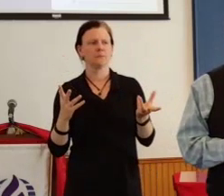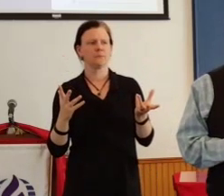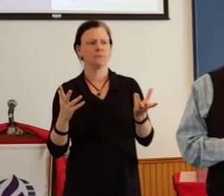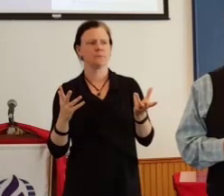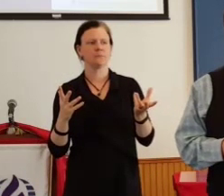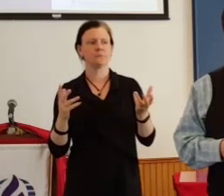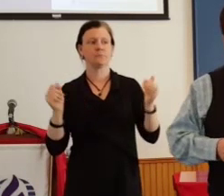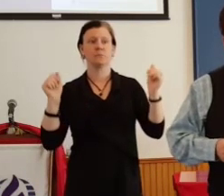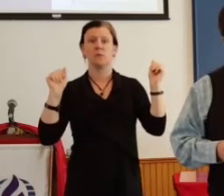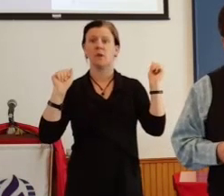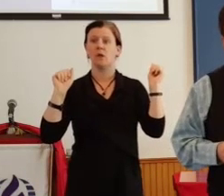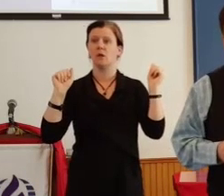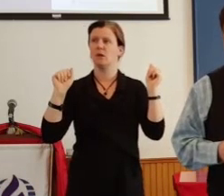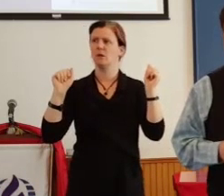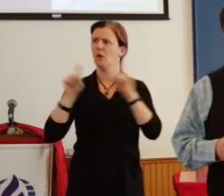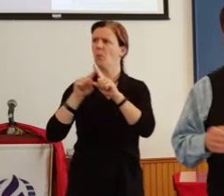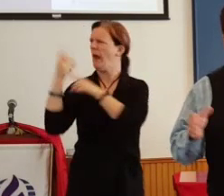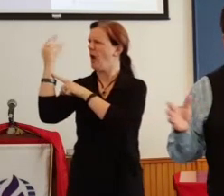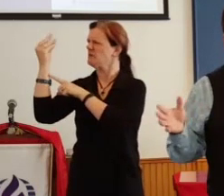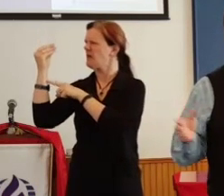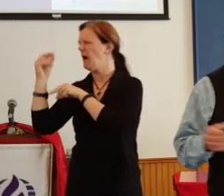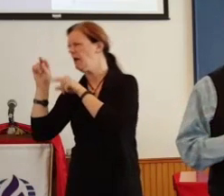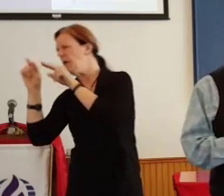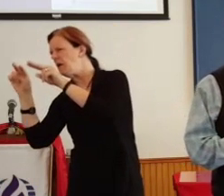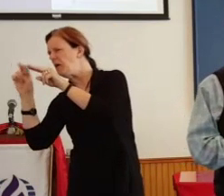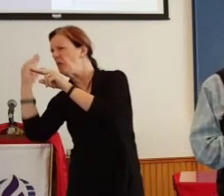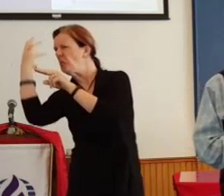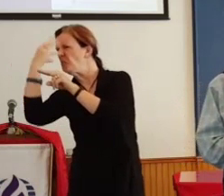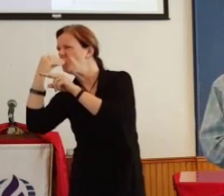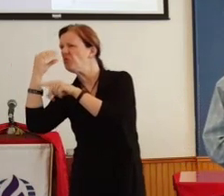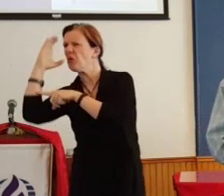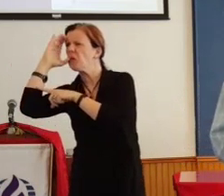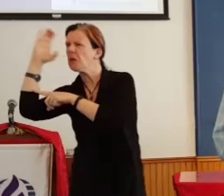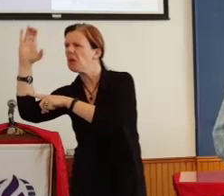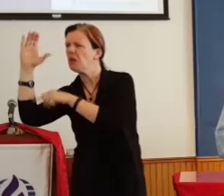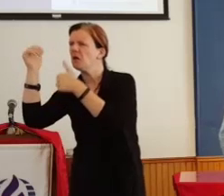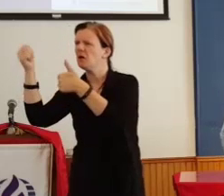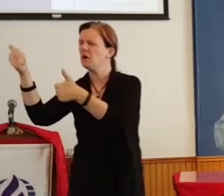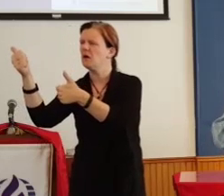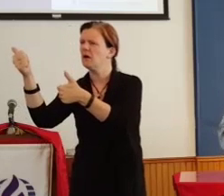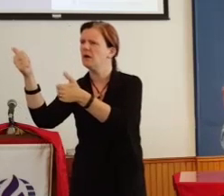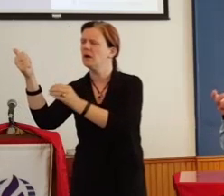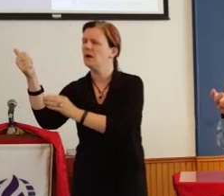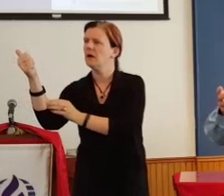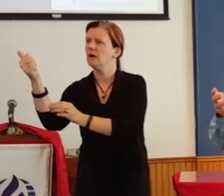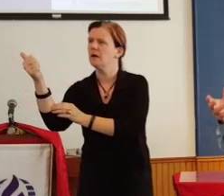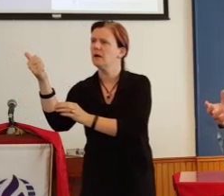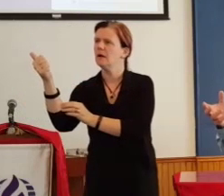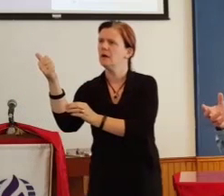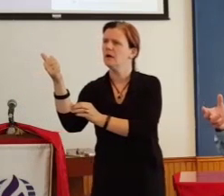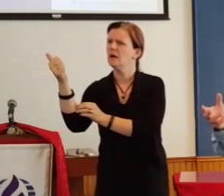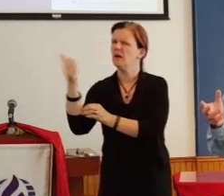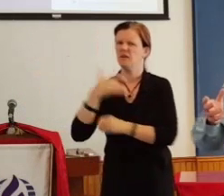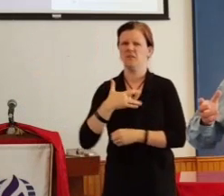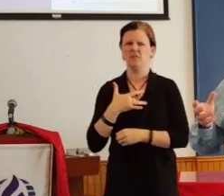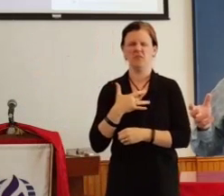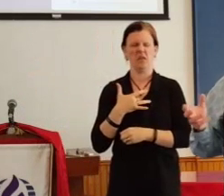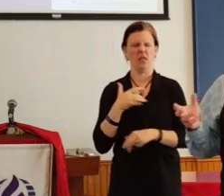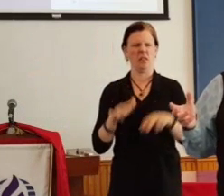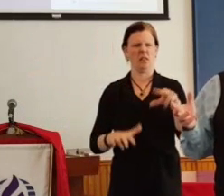everything's just very calm. There's not even a breeze in the room. Well, I know that would probably scare me a little. All of a